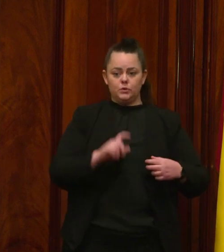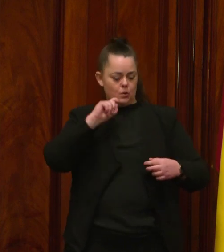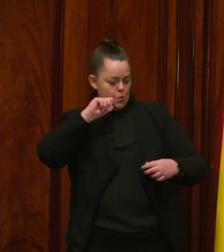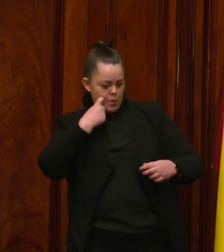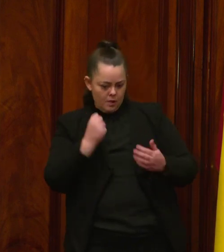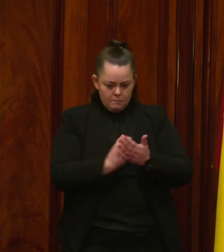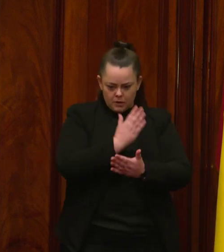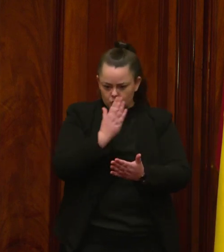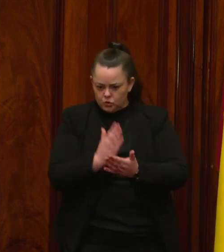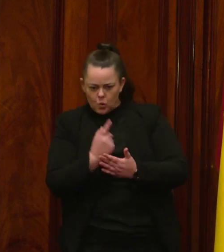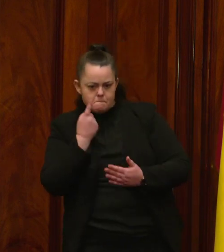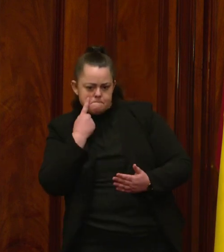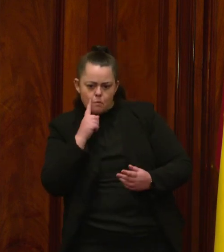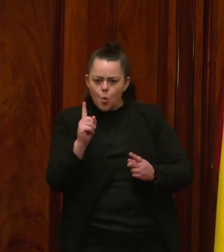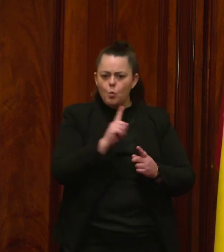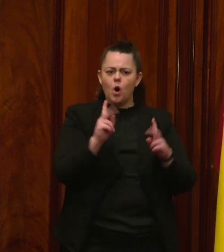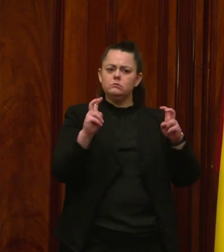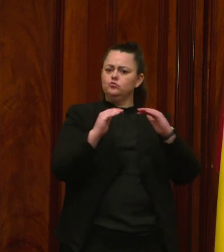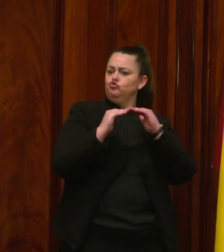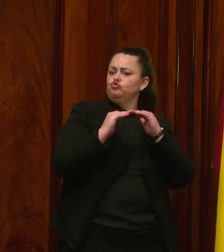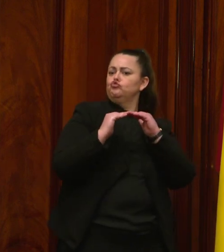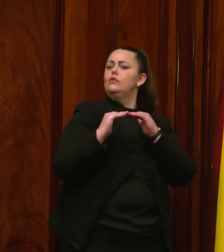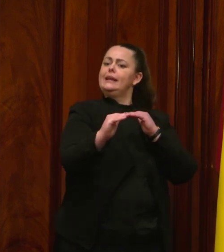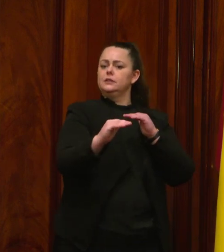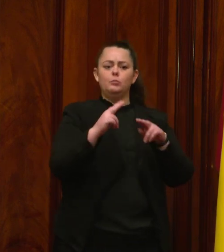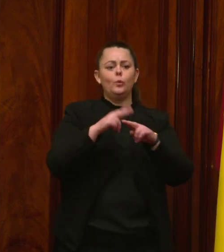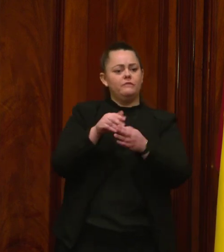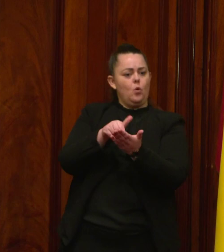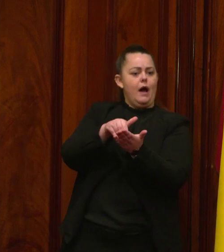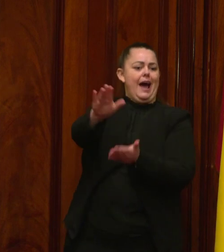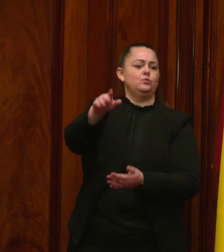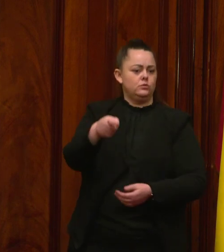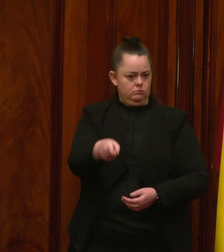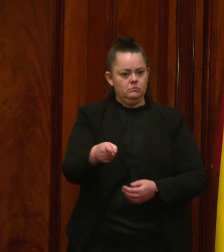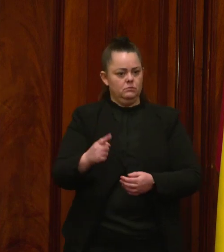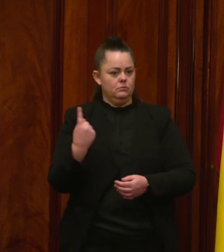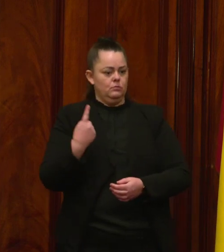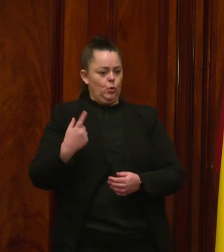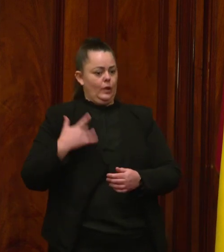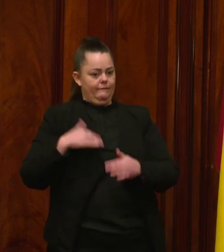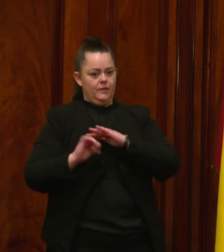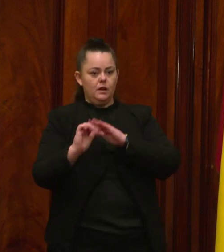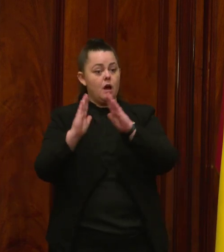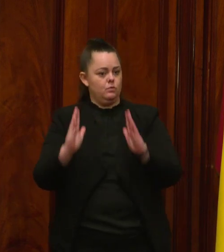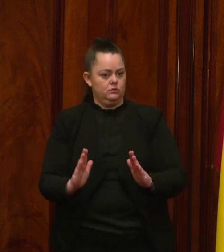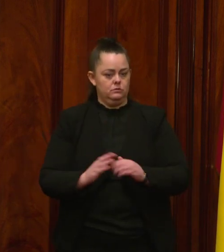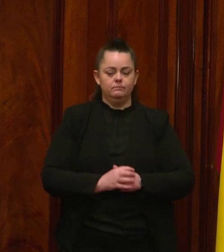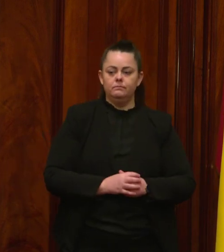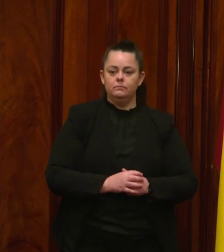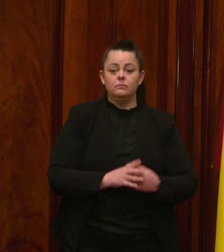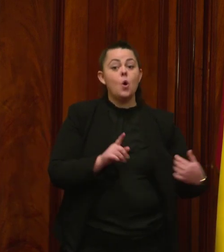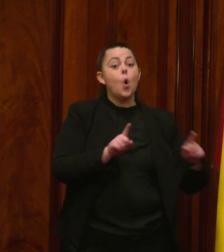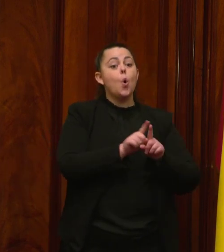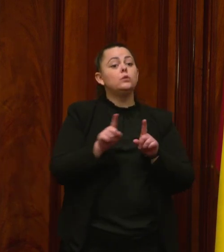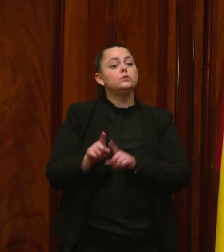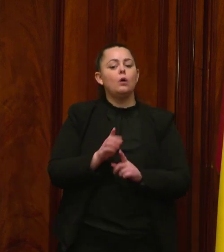for ending a lease, ending the practice of no grounds evictions. The government will also introduce a ban on secret rent